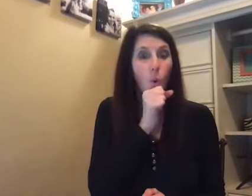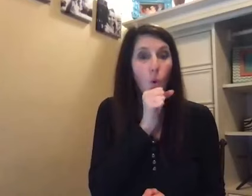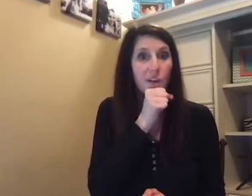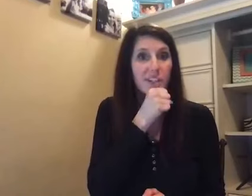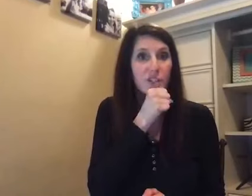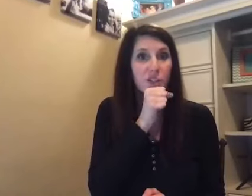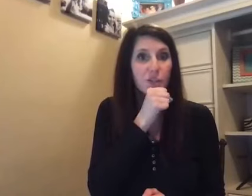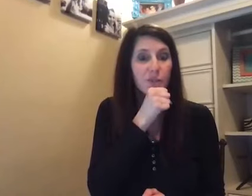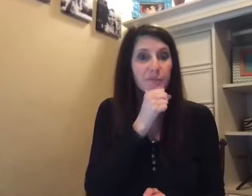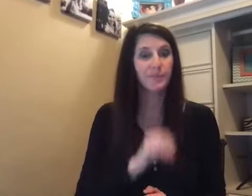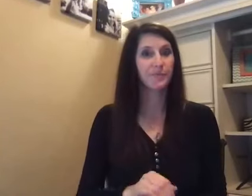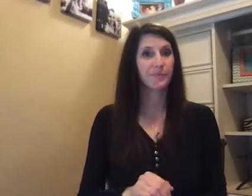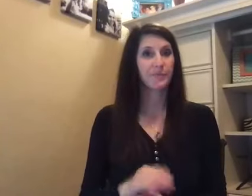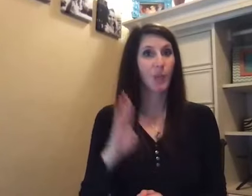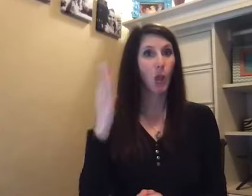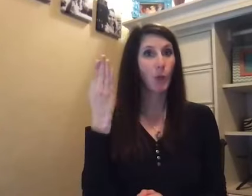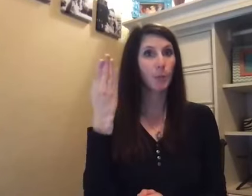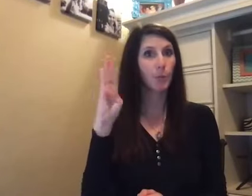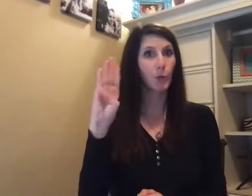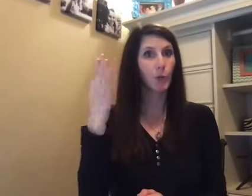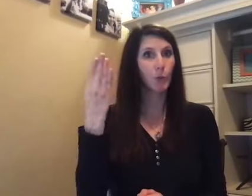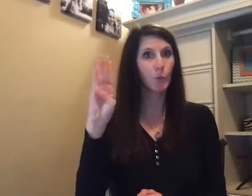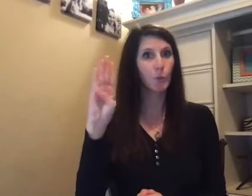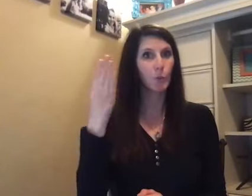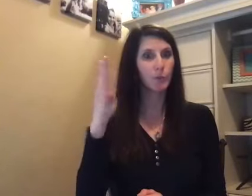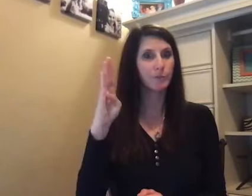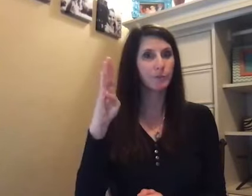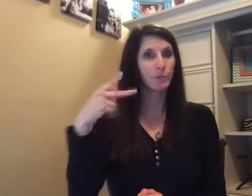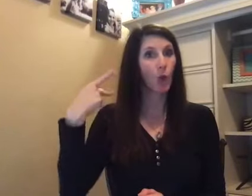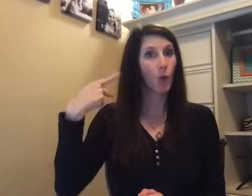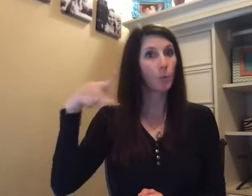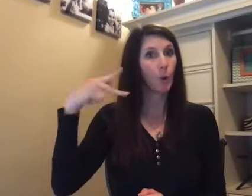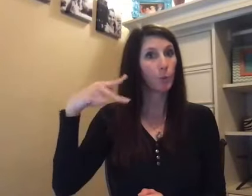Orish. Blue. Purple.